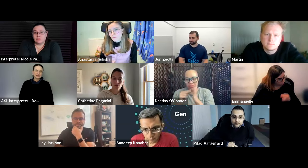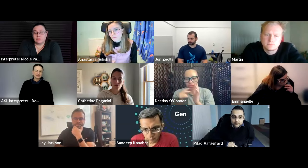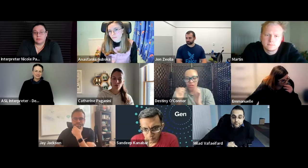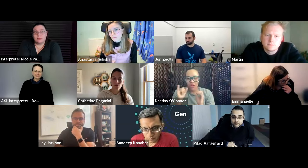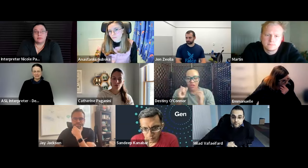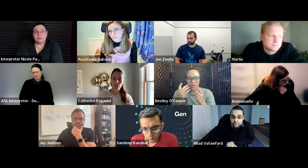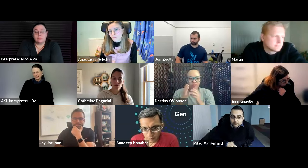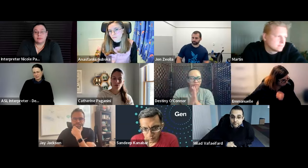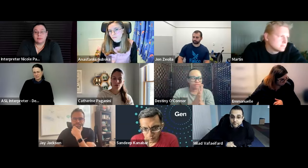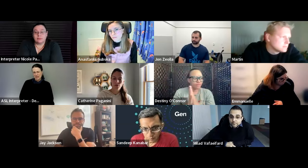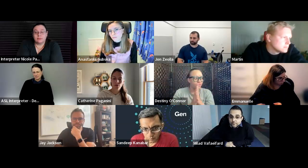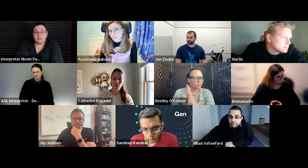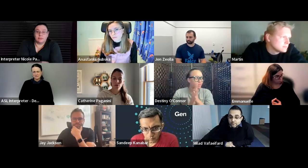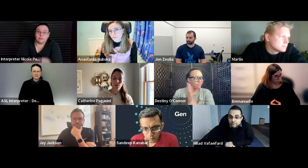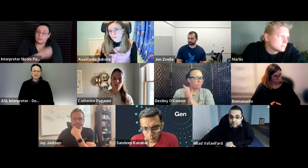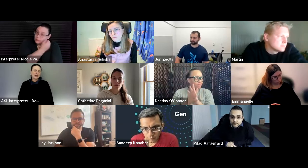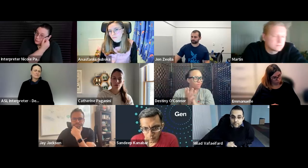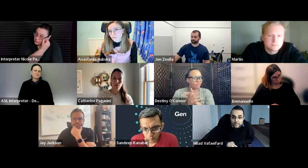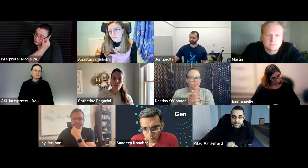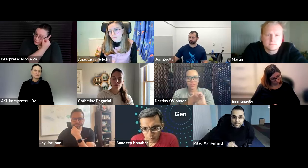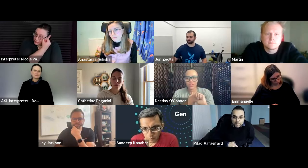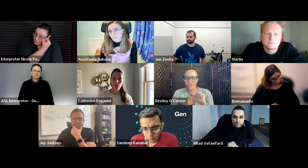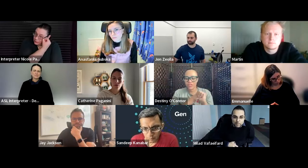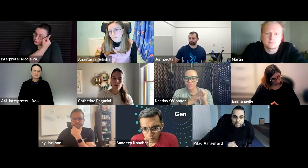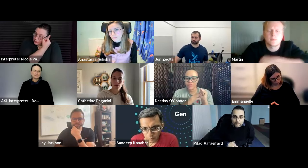just see what i'm saying yeah